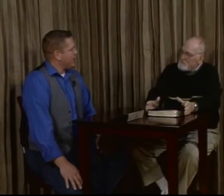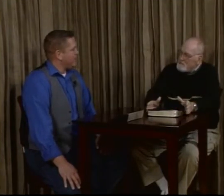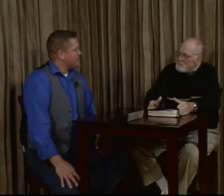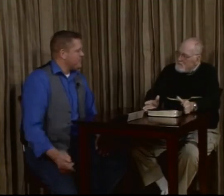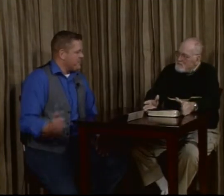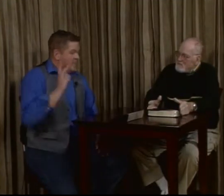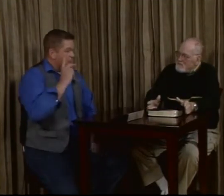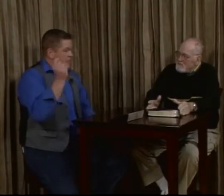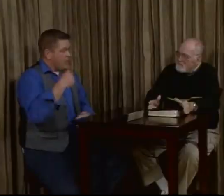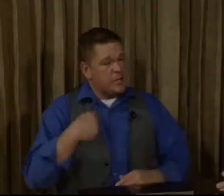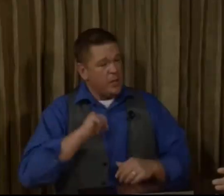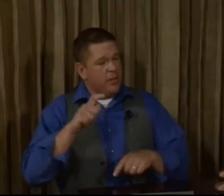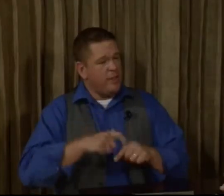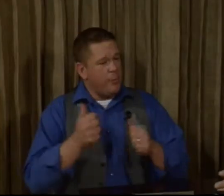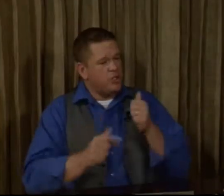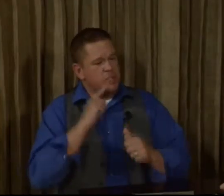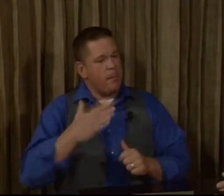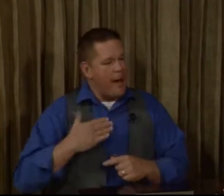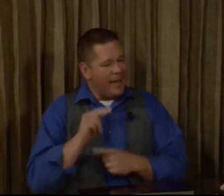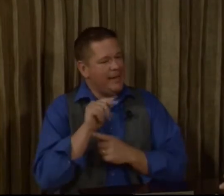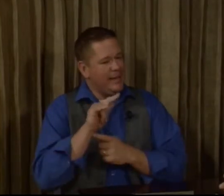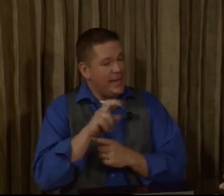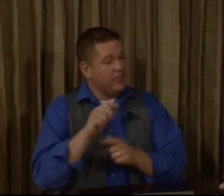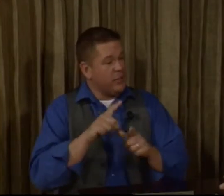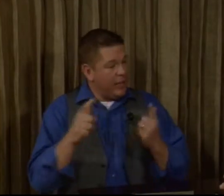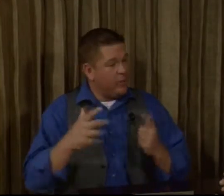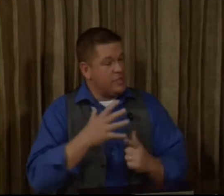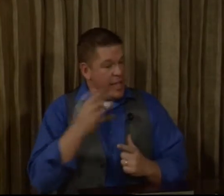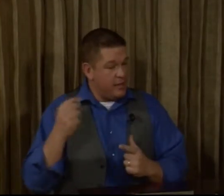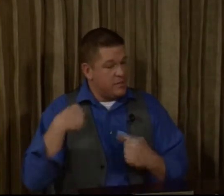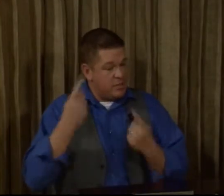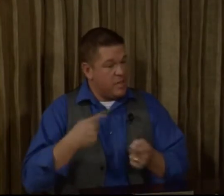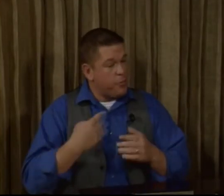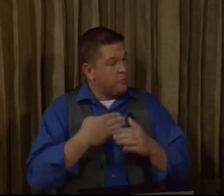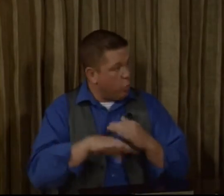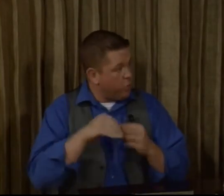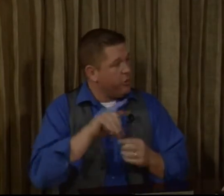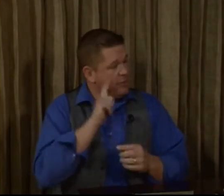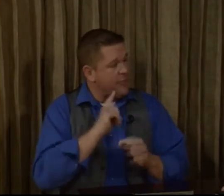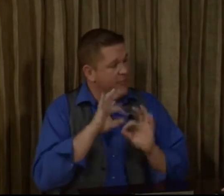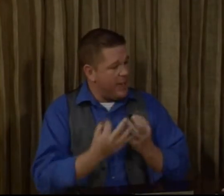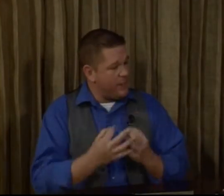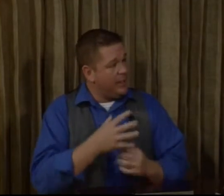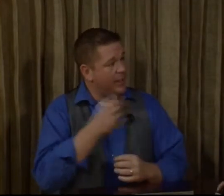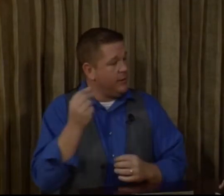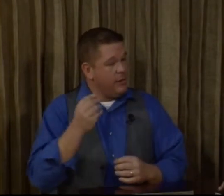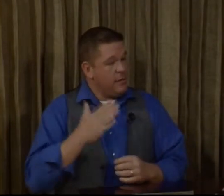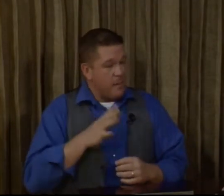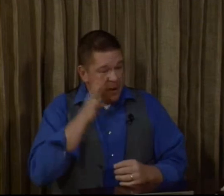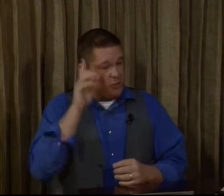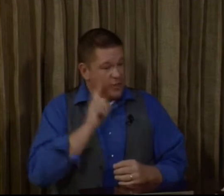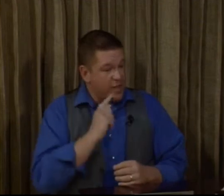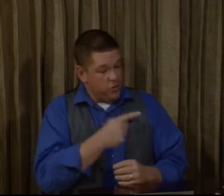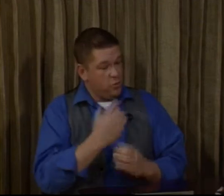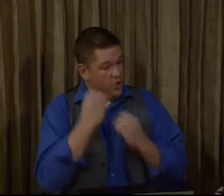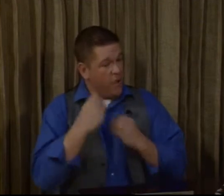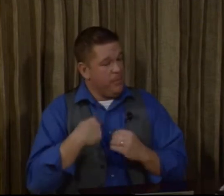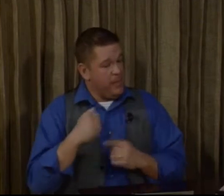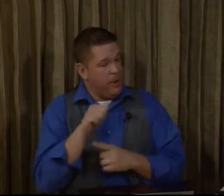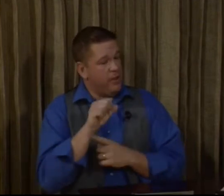Language. People ask me all the time, which is my native language, and since I was born into a deaf family and my parents were deaf, you taught me American